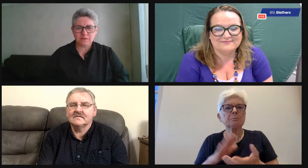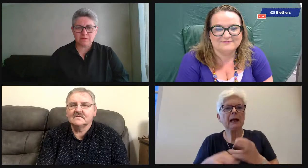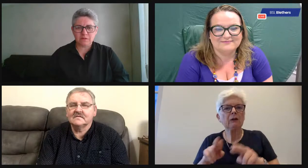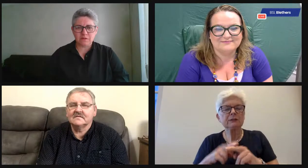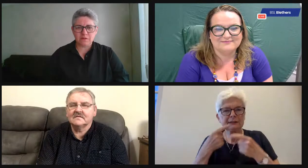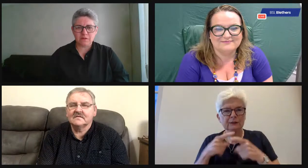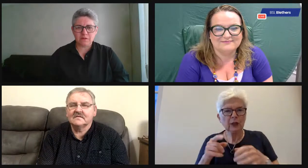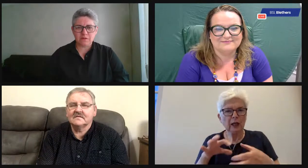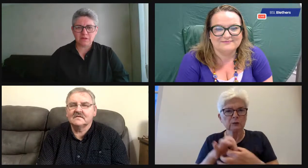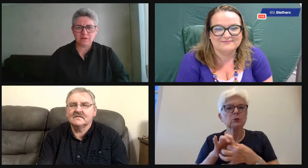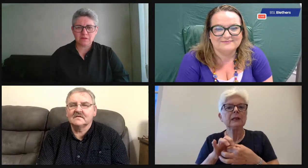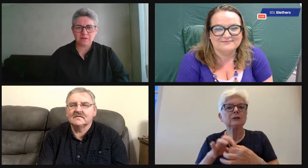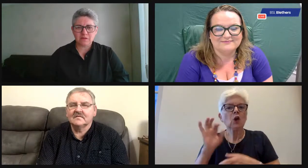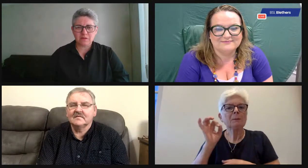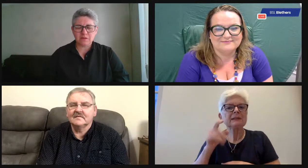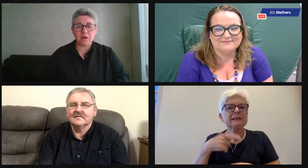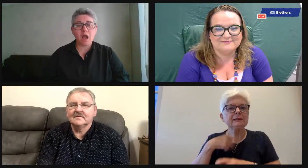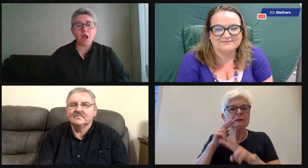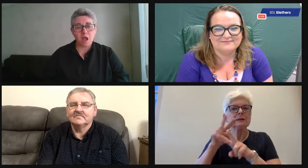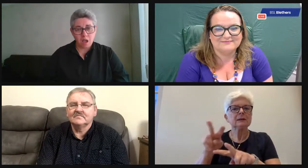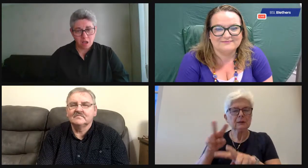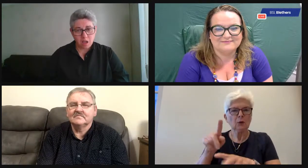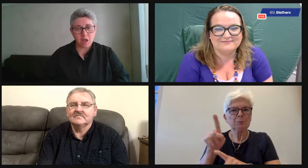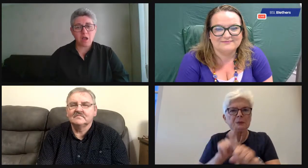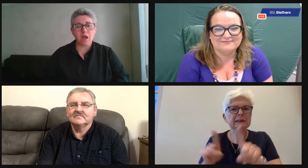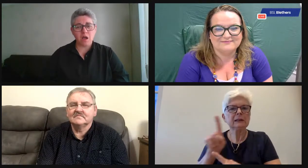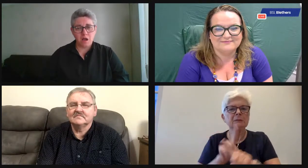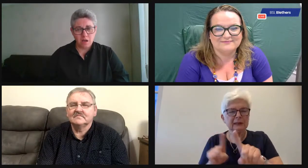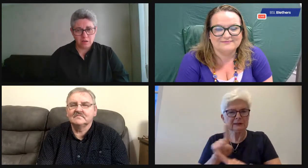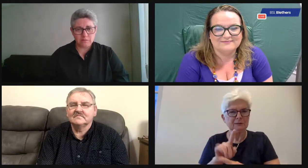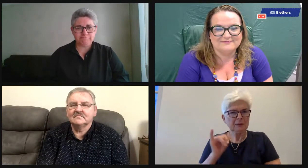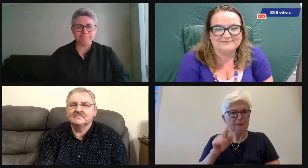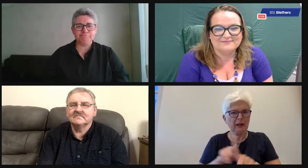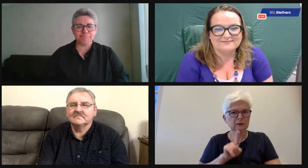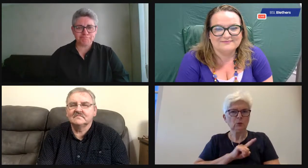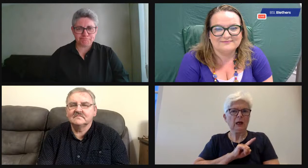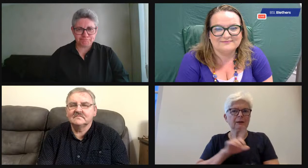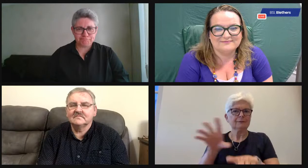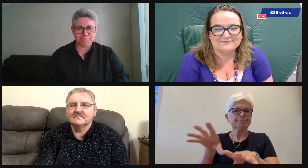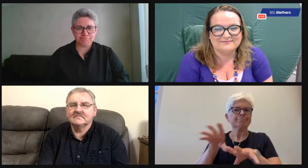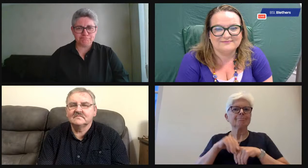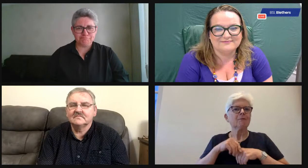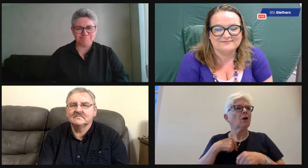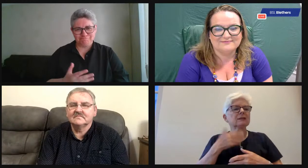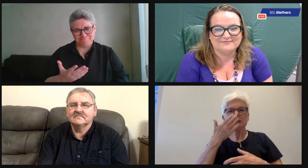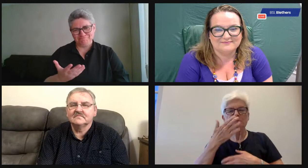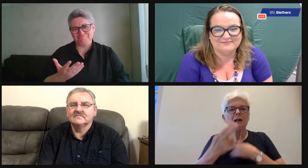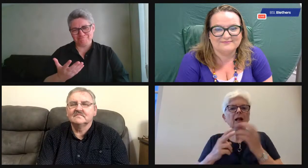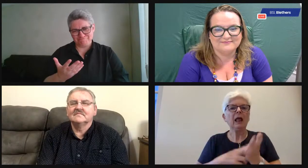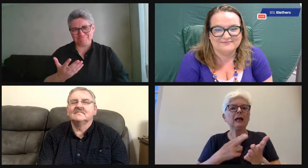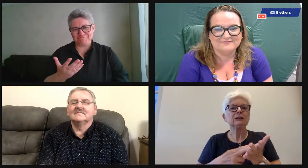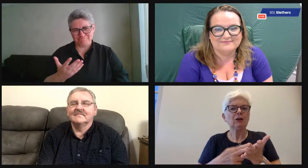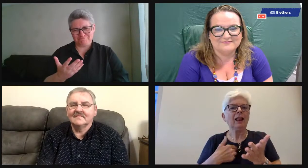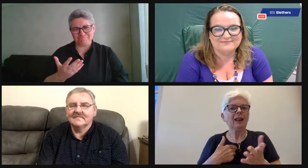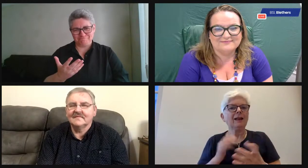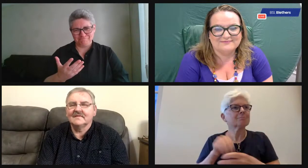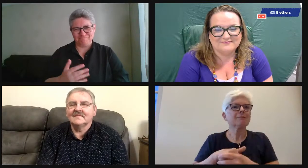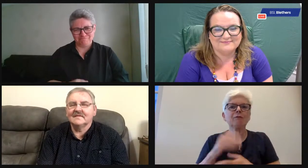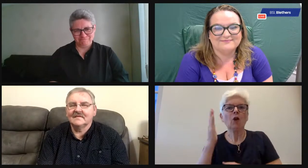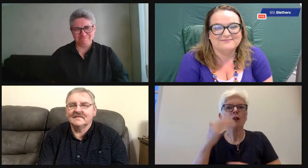And my mother was involved in the Parents Teachers Association and lots of committee meetings. So I think that's probably where I get it from. It